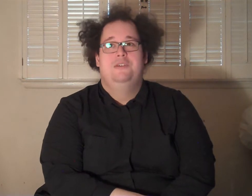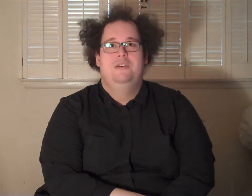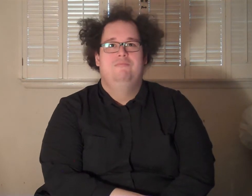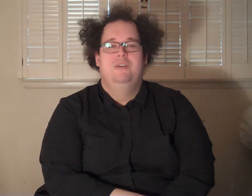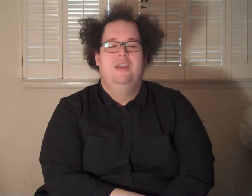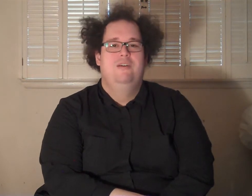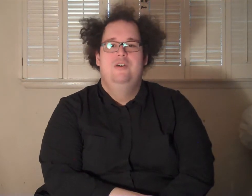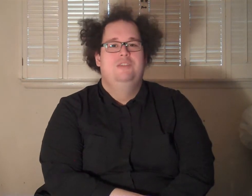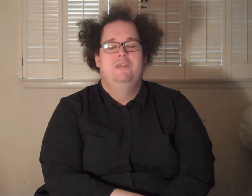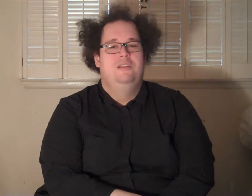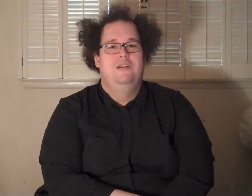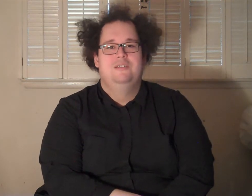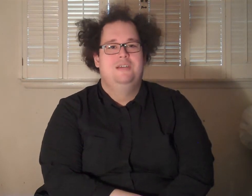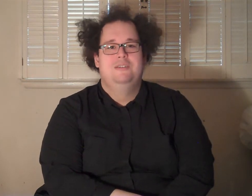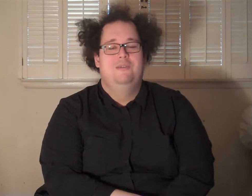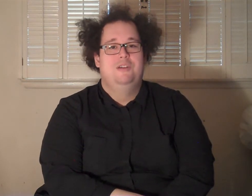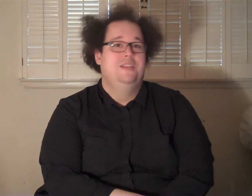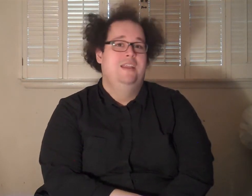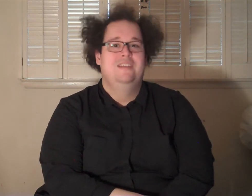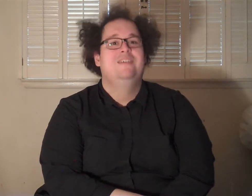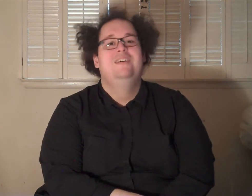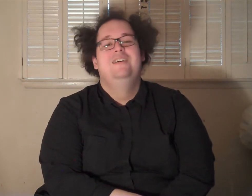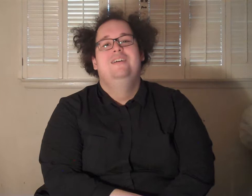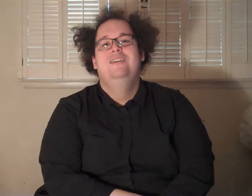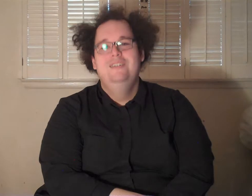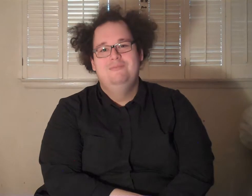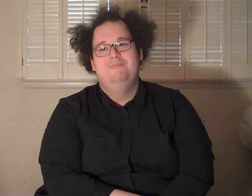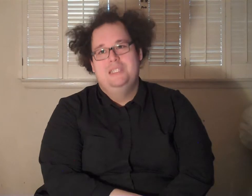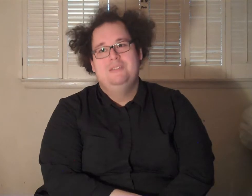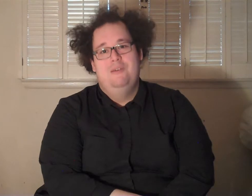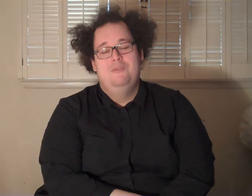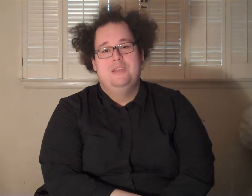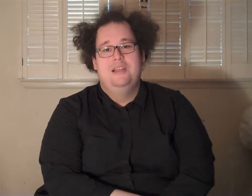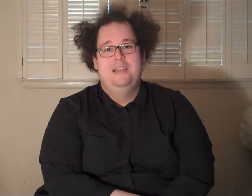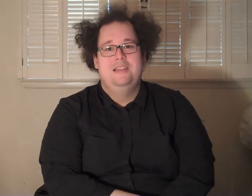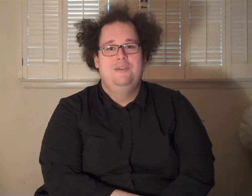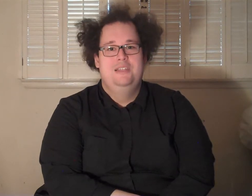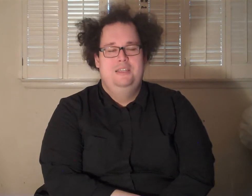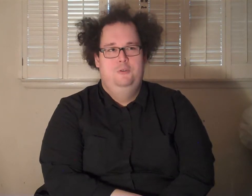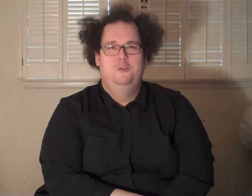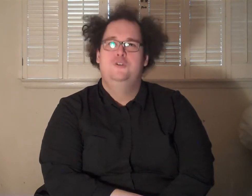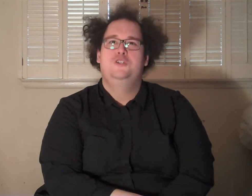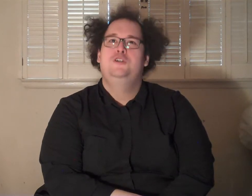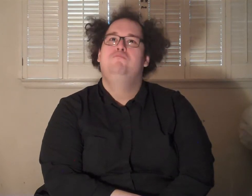not sure. It's been a long time since I watched that IT. But this, that one was good. I liked that one. He's like, Georgie!